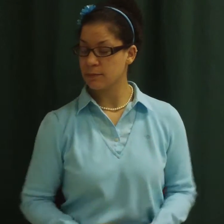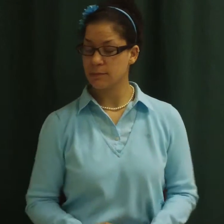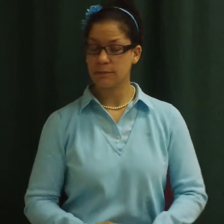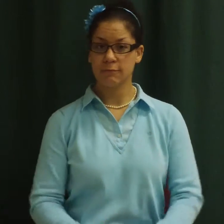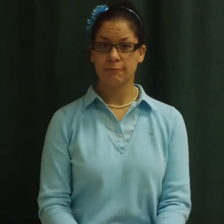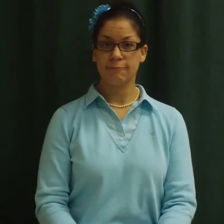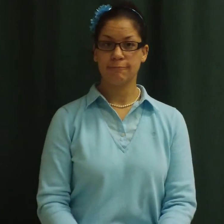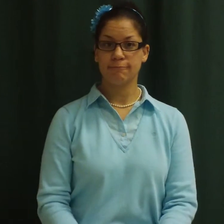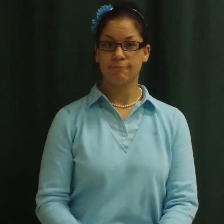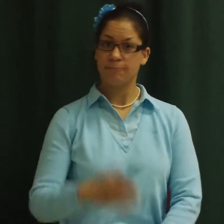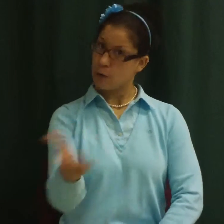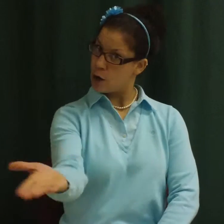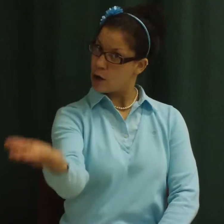Come on, let's go.